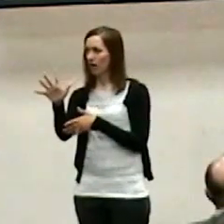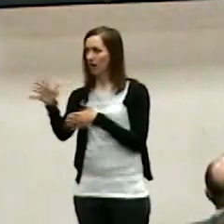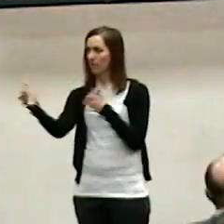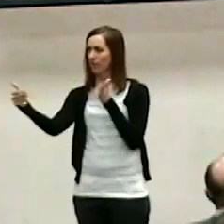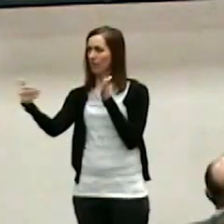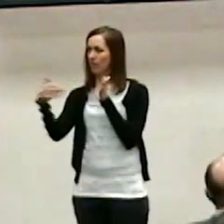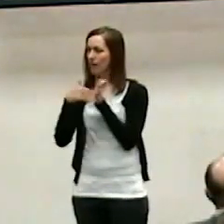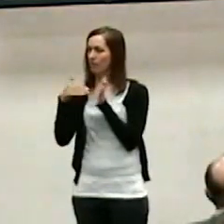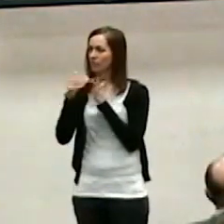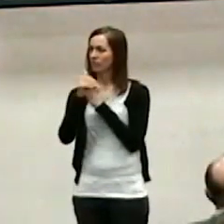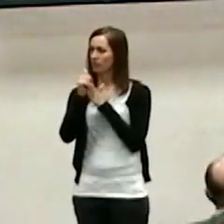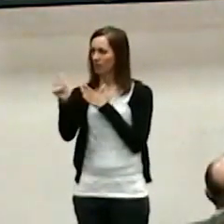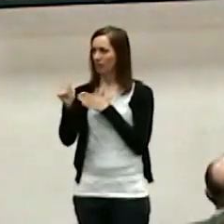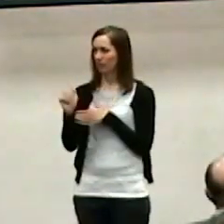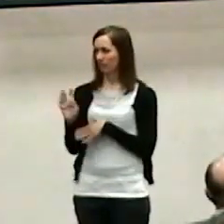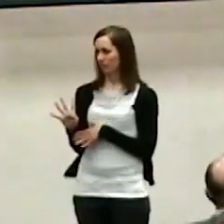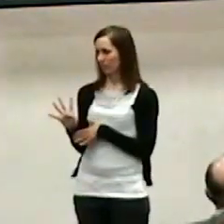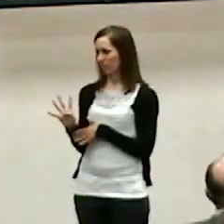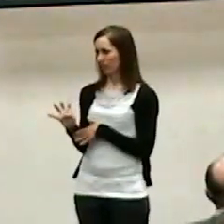membership of 400